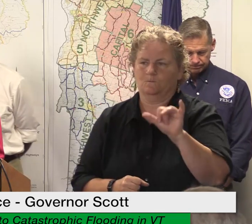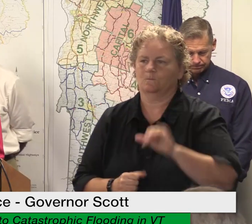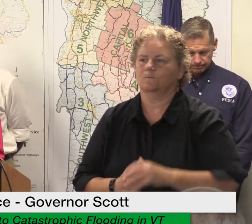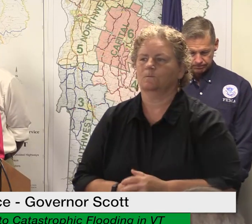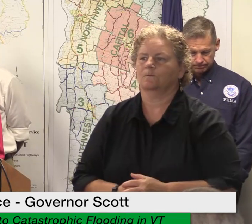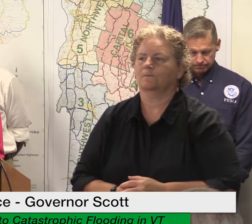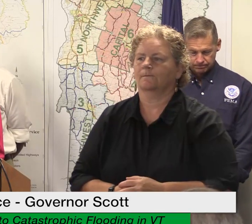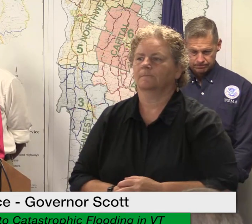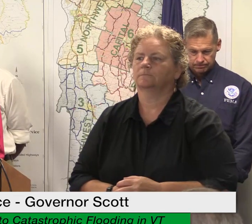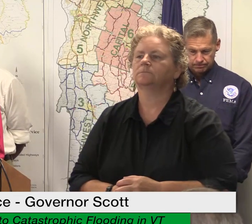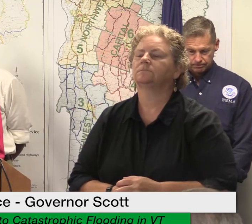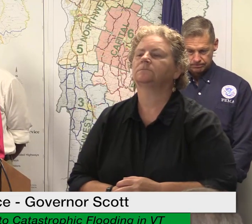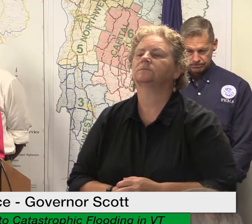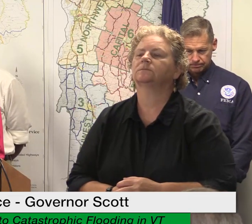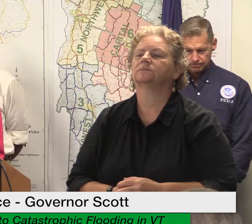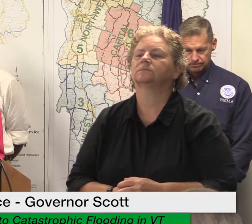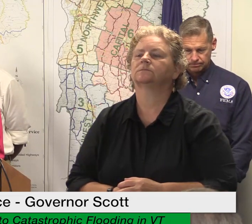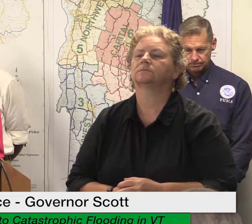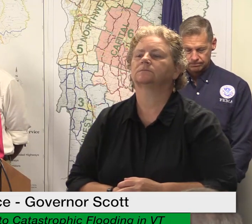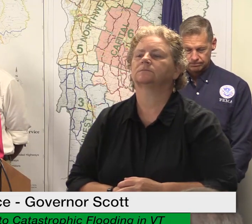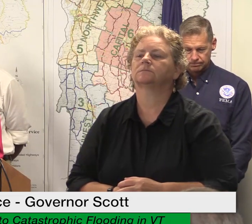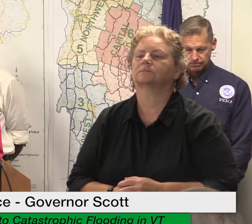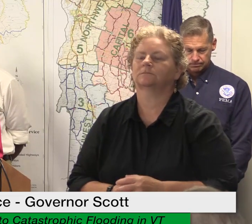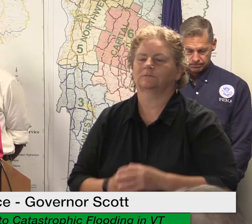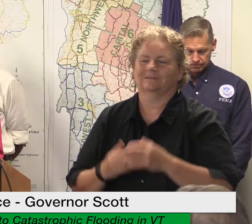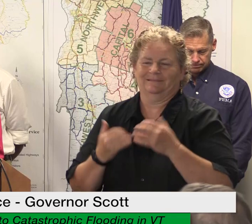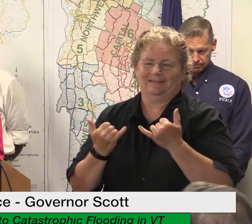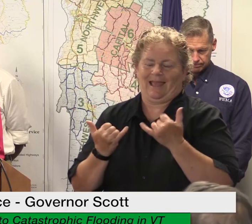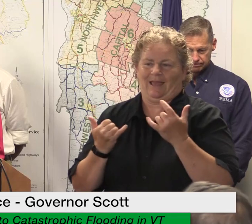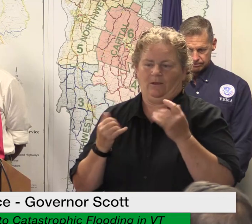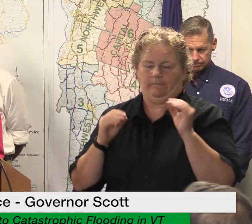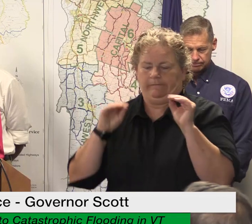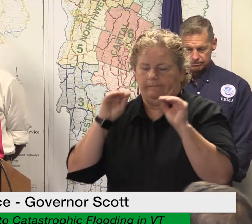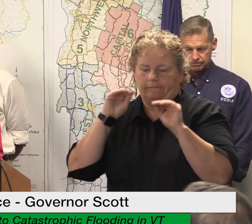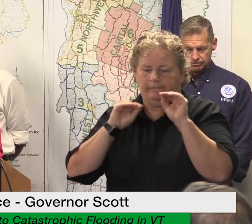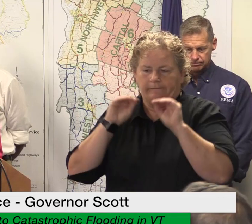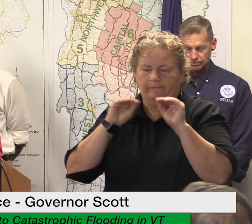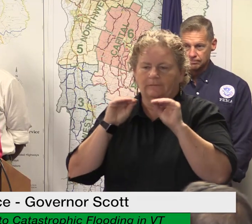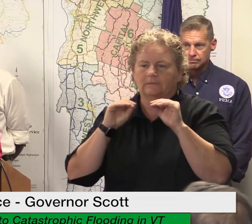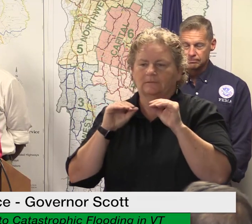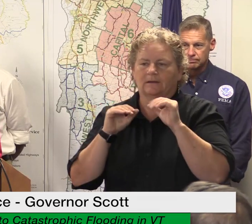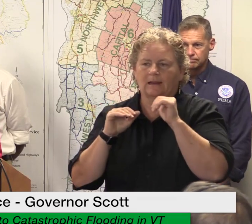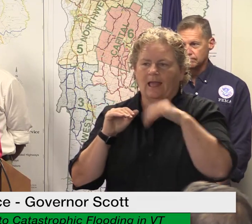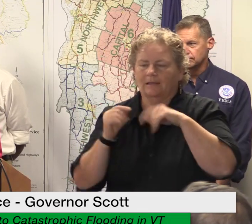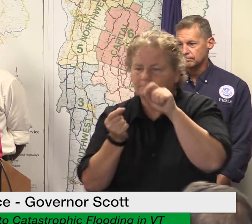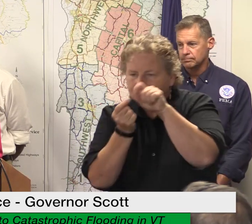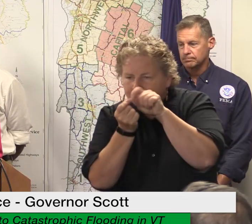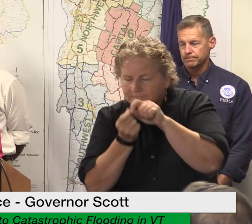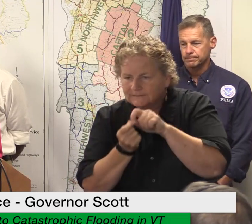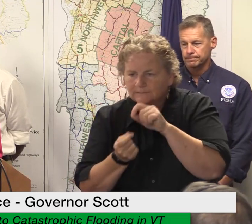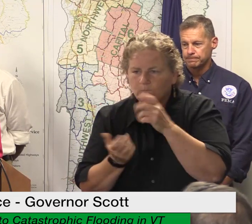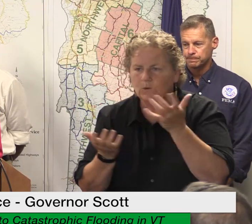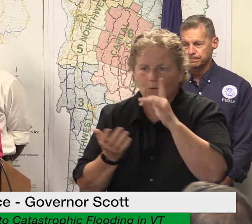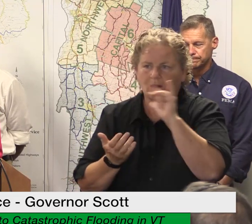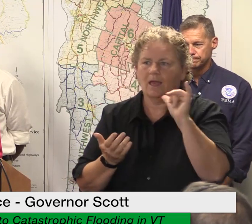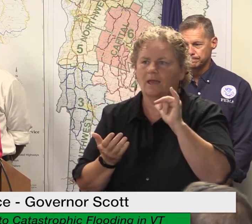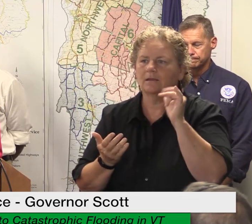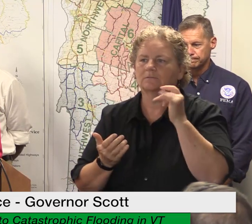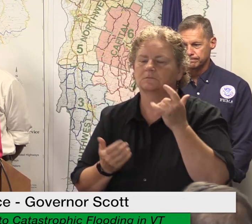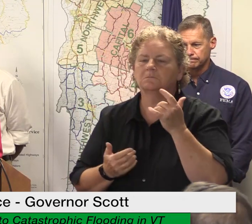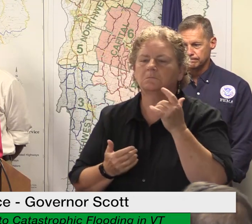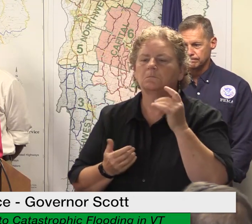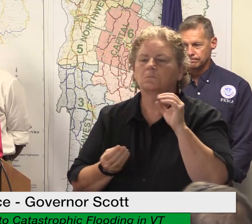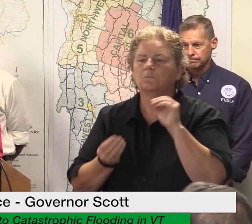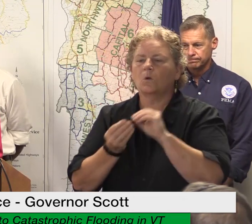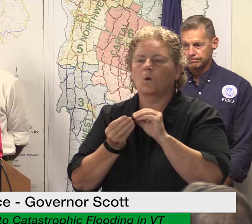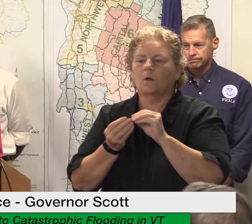program is still under development and program specifics will be released next week business